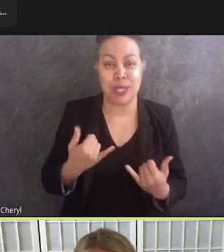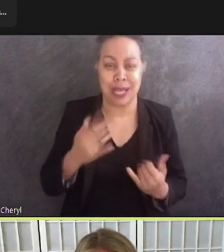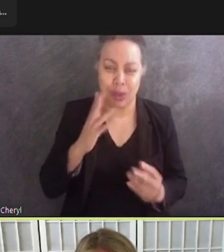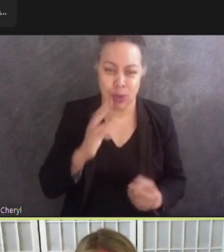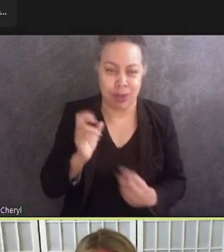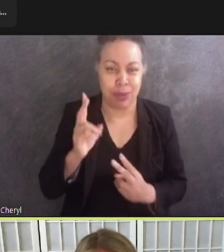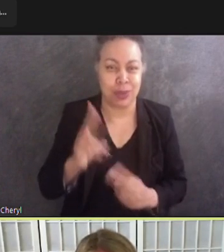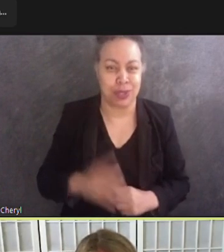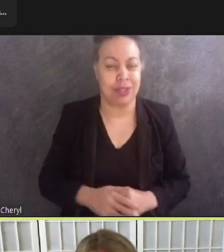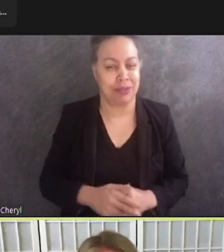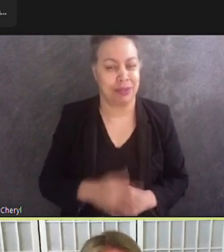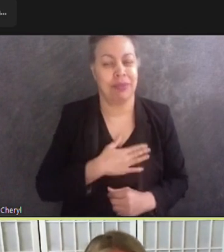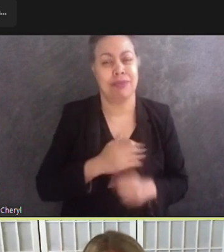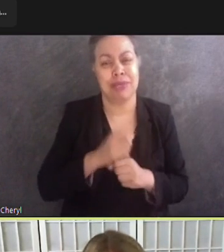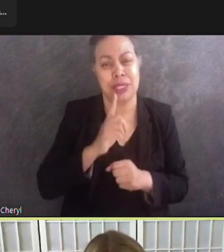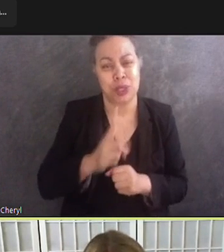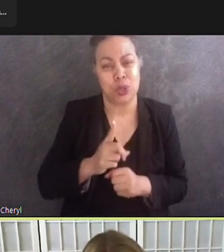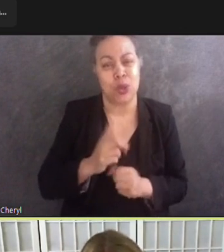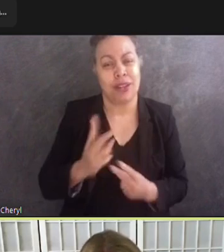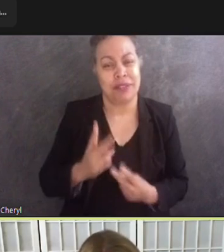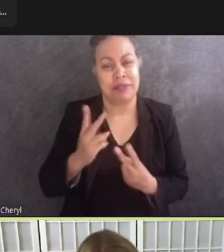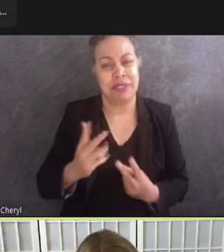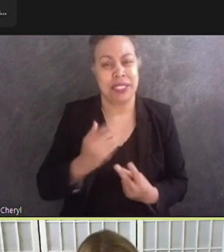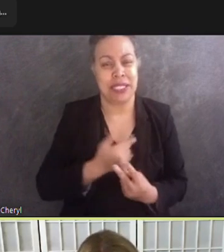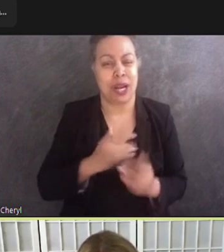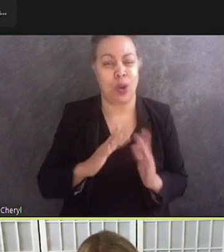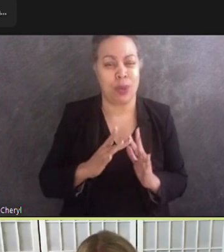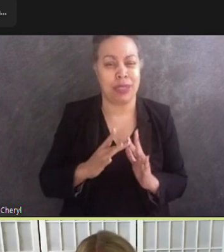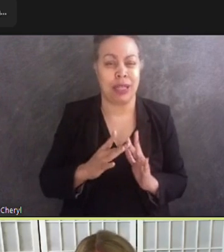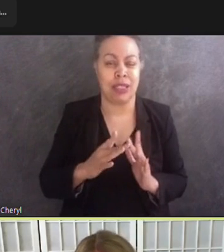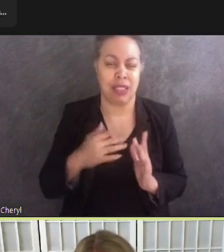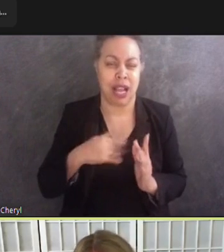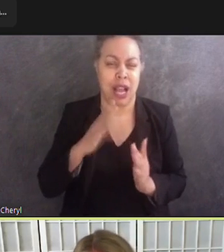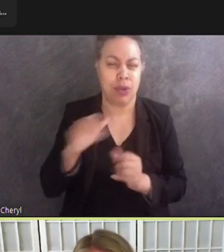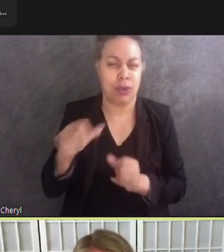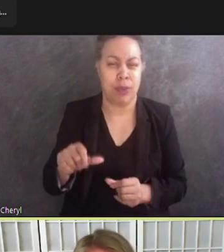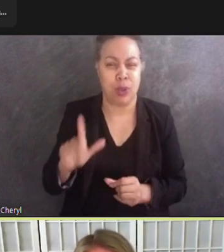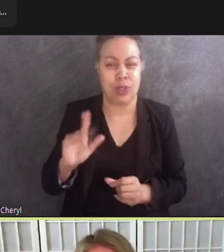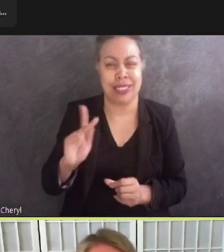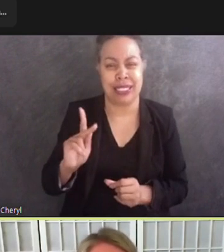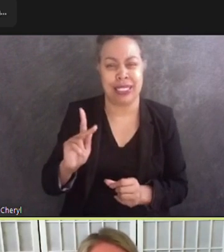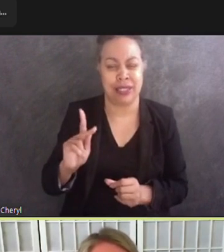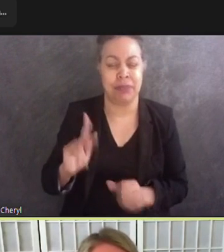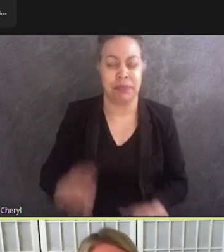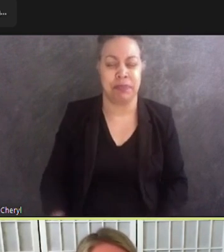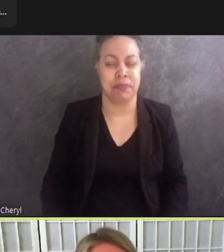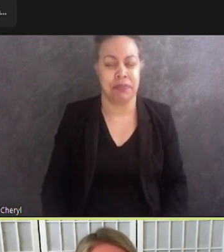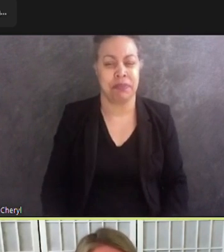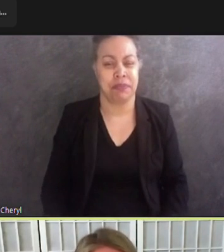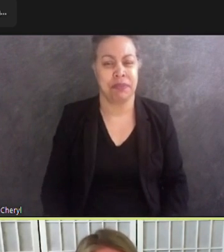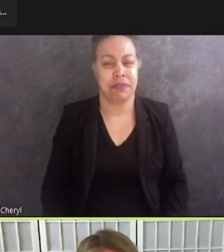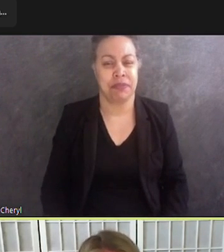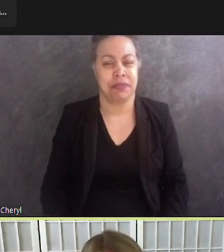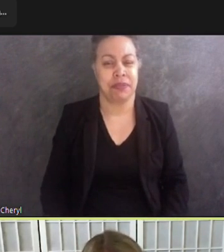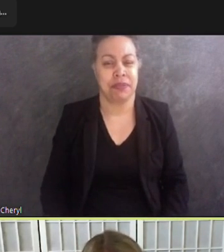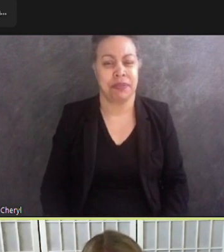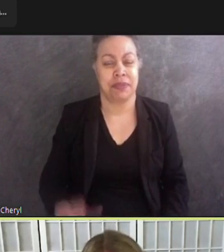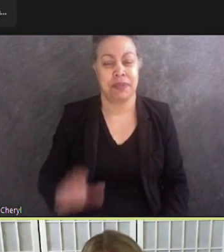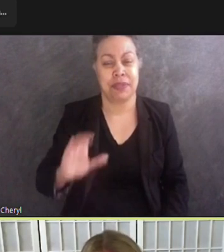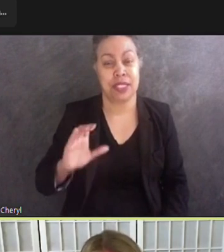to visit our website. I will put that link in the chat as well as follow-up. So Christopher Roosevelt has asked a